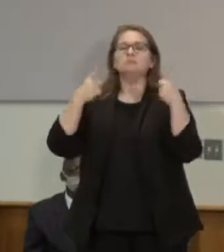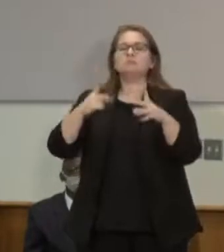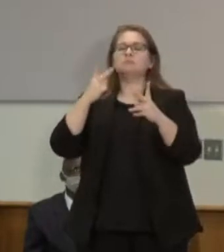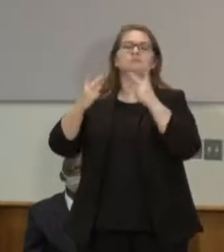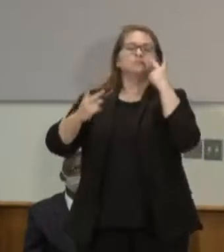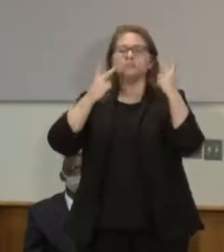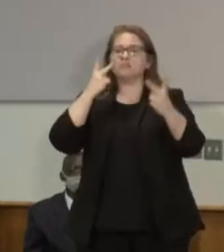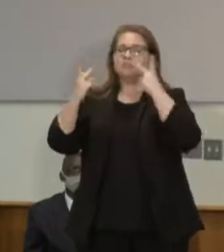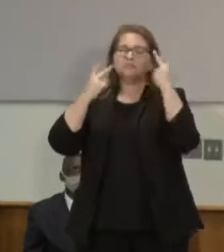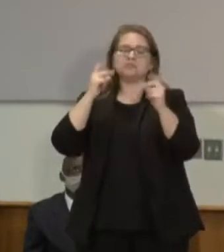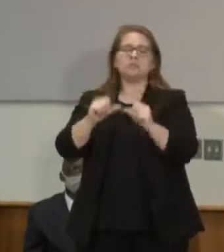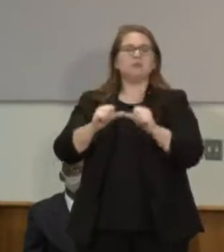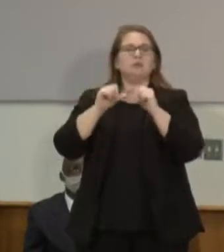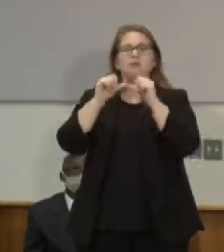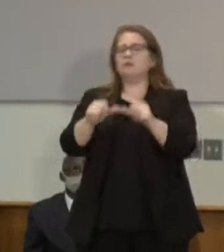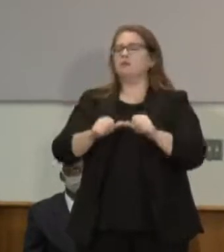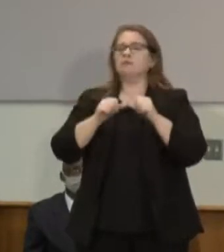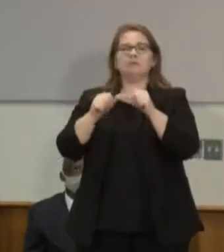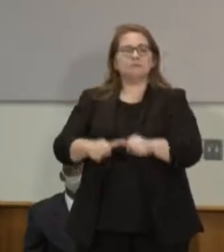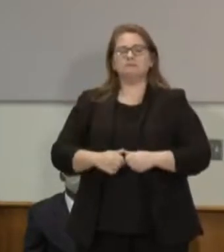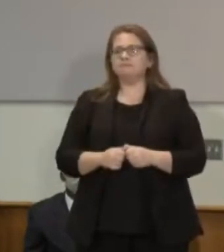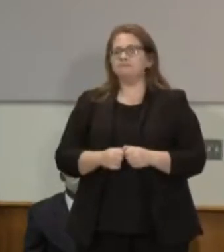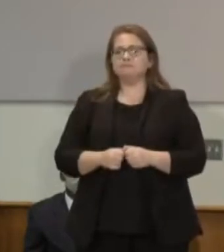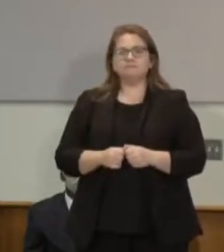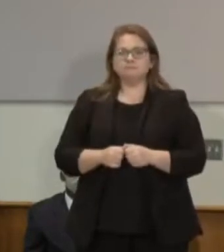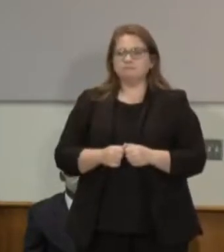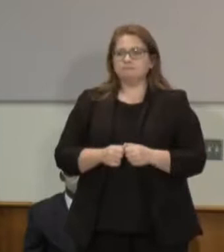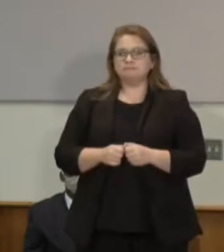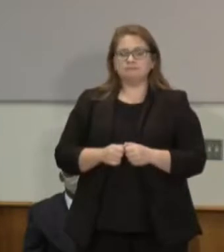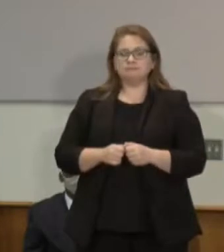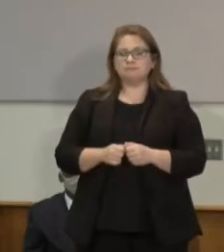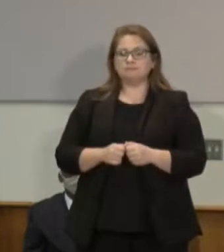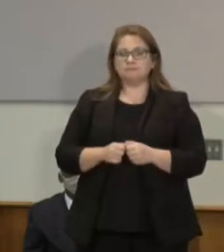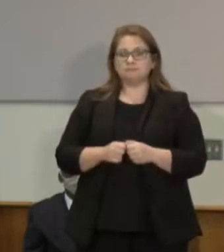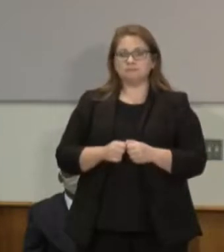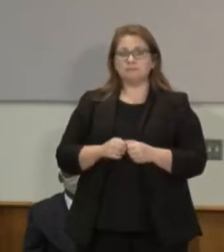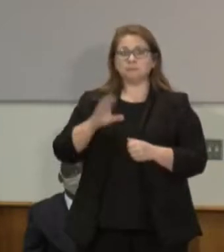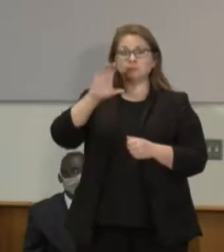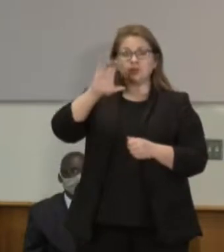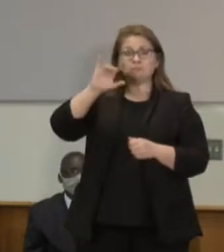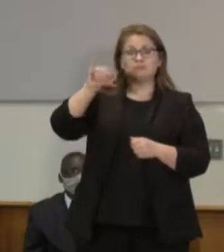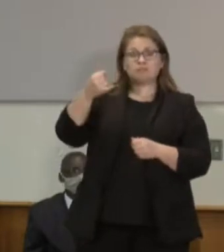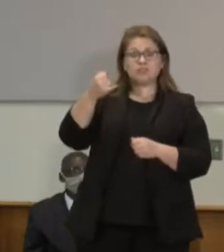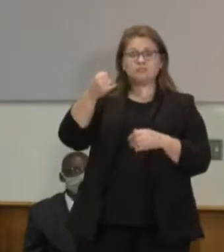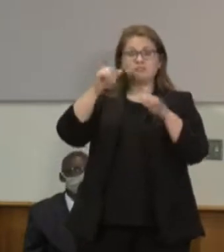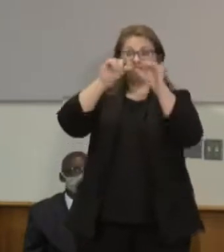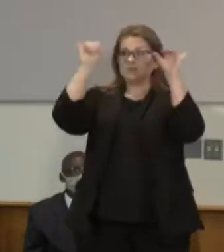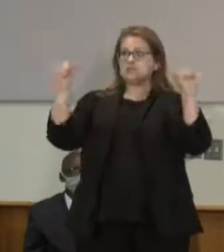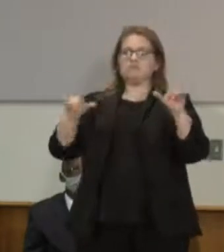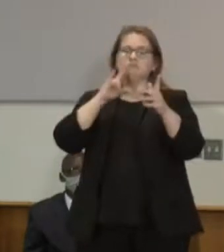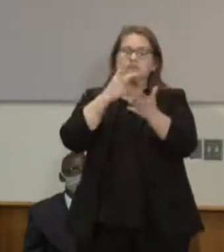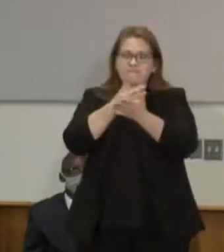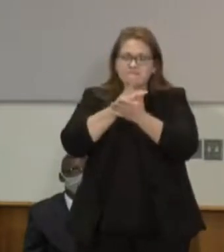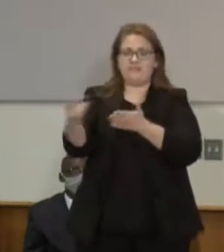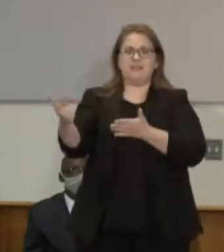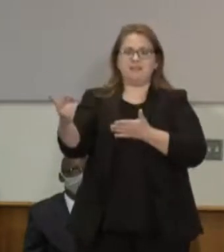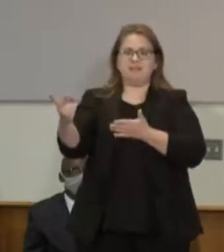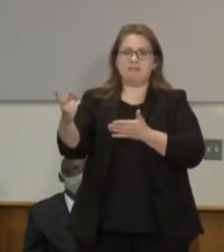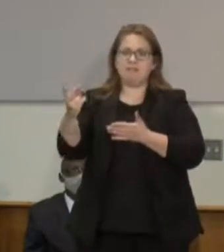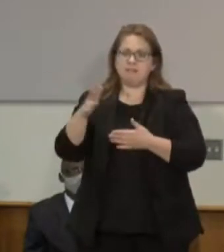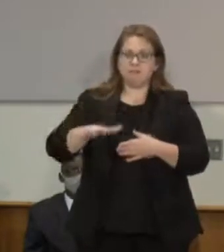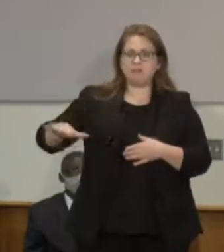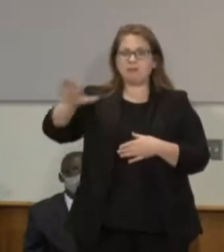The criminal justice system is failing black communities and communities of color at a disproportional rate,